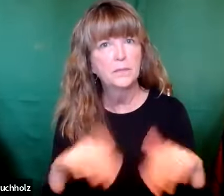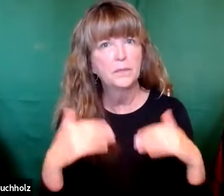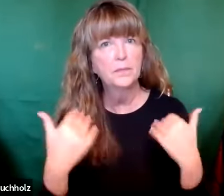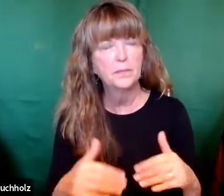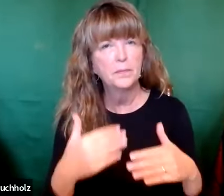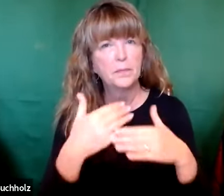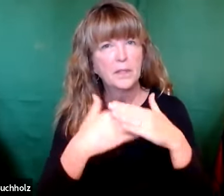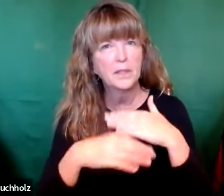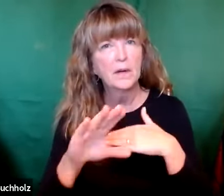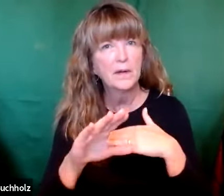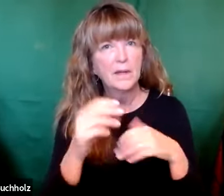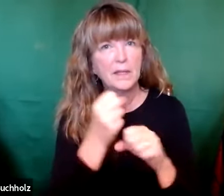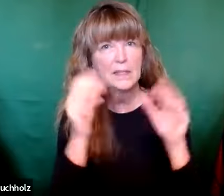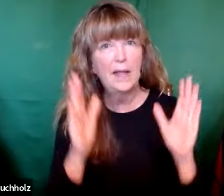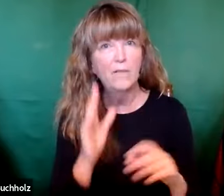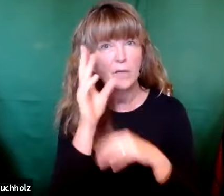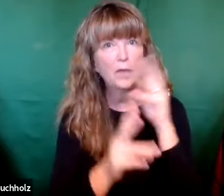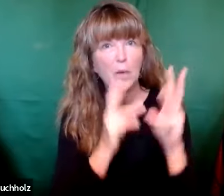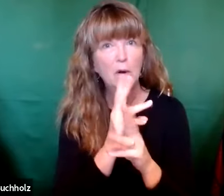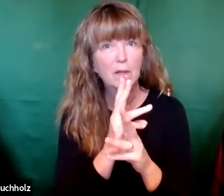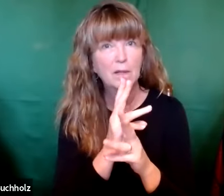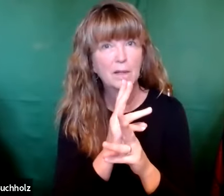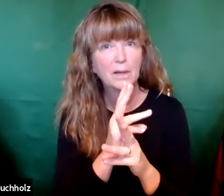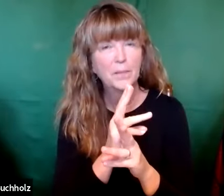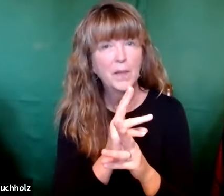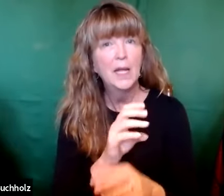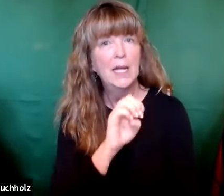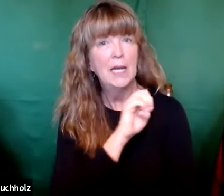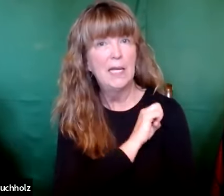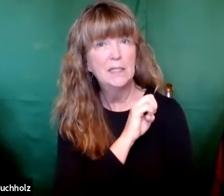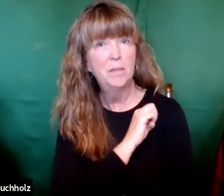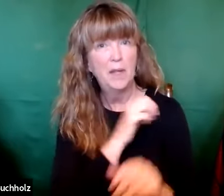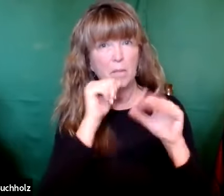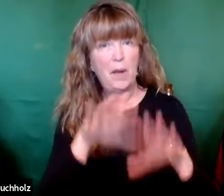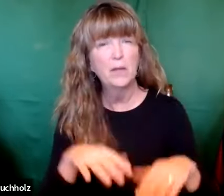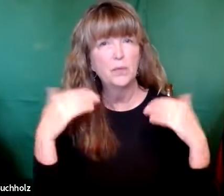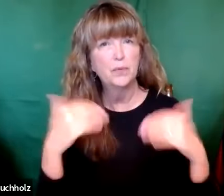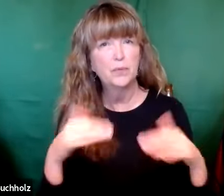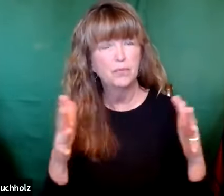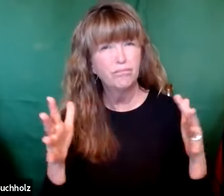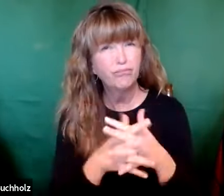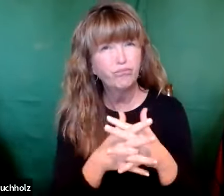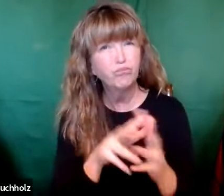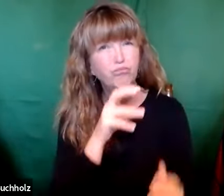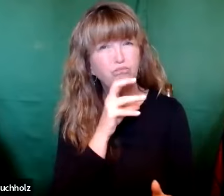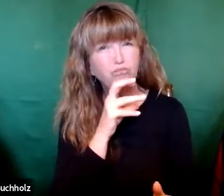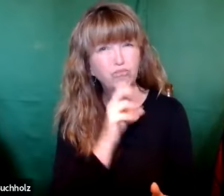Mary was blessed. She bore the Savior of the world. Elizabeth was blessed.